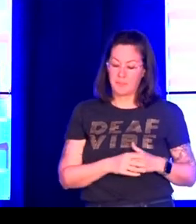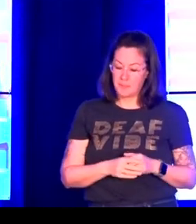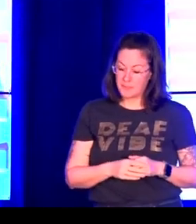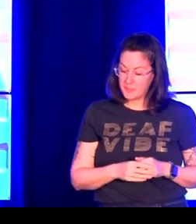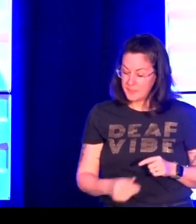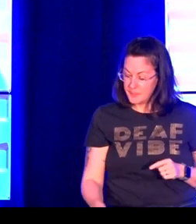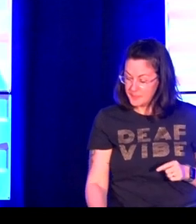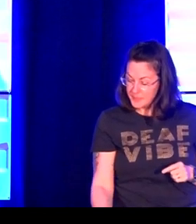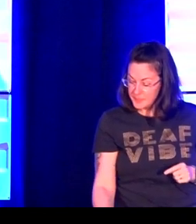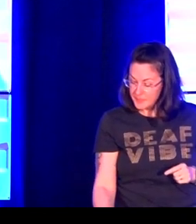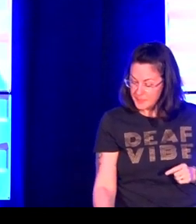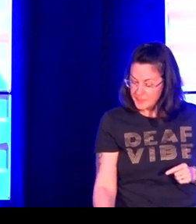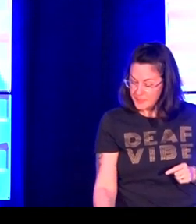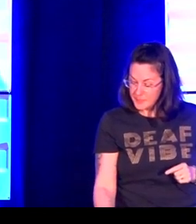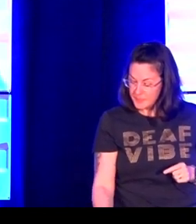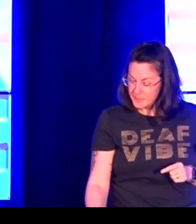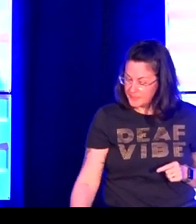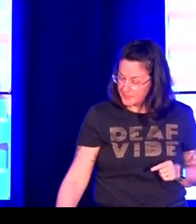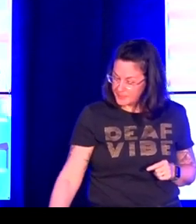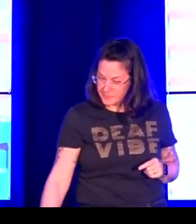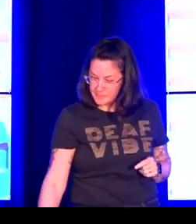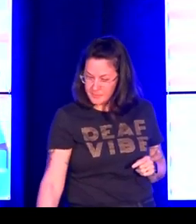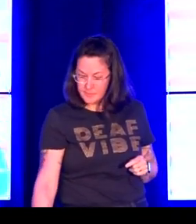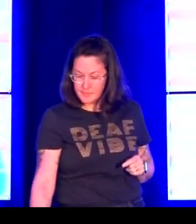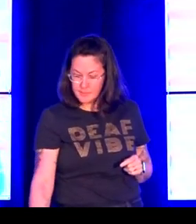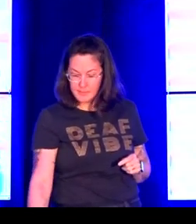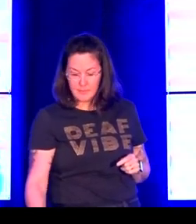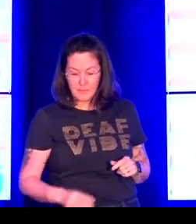positionality, and authority of deaf-related research.